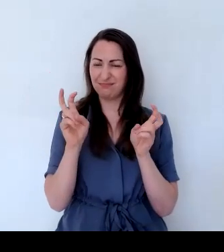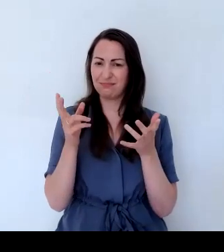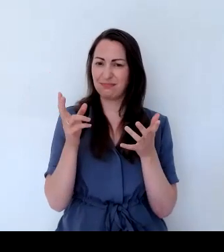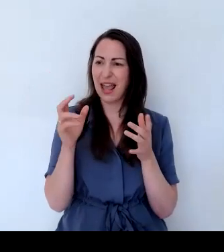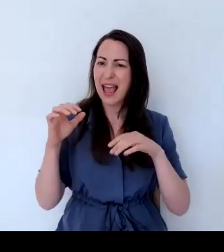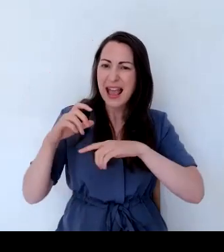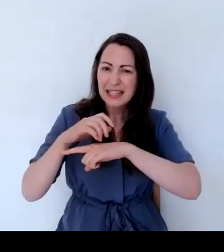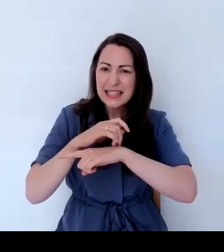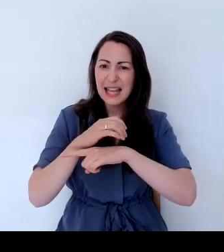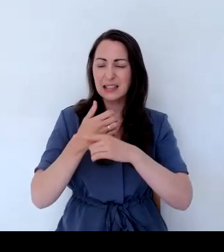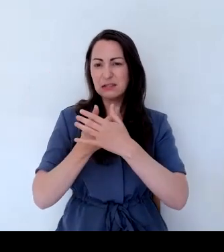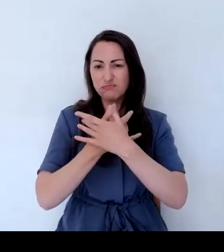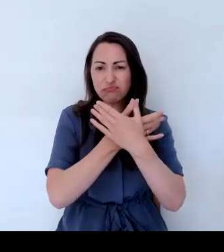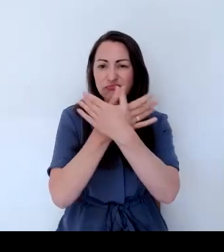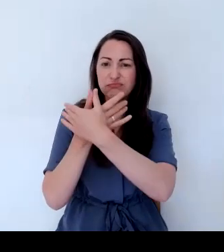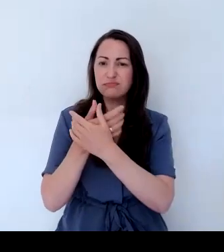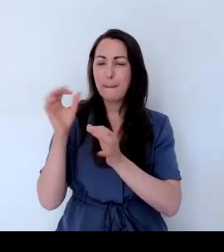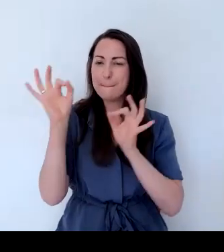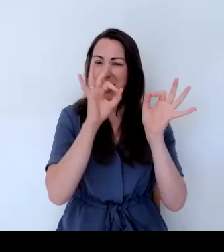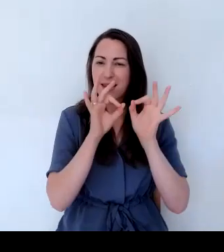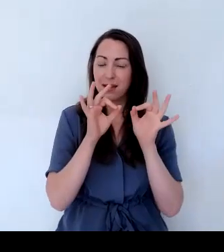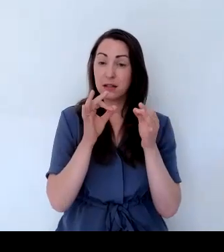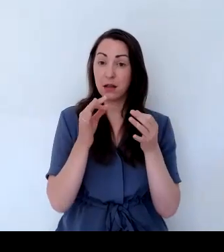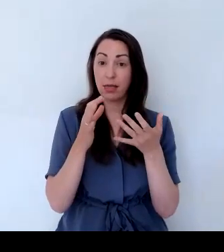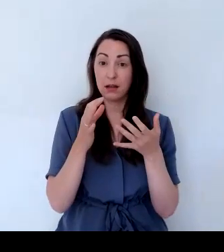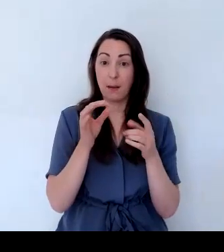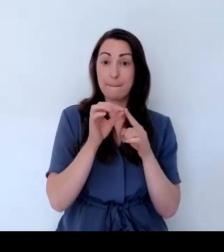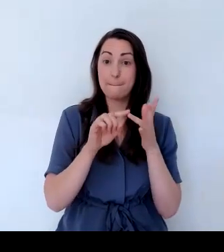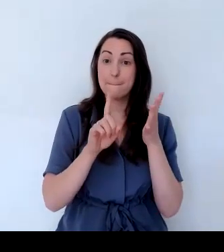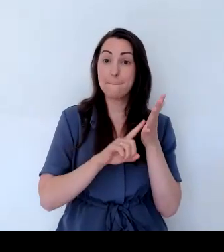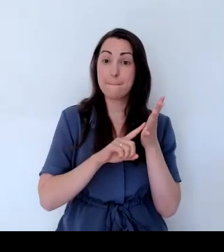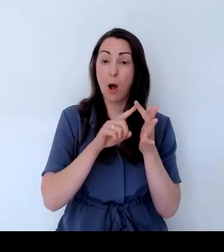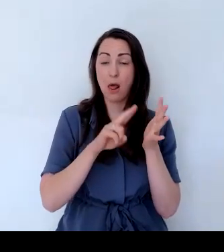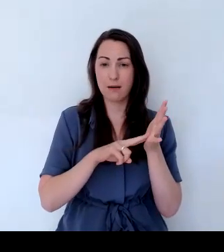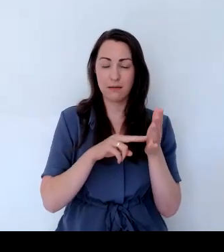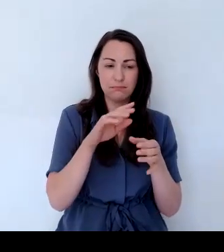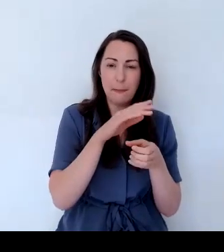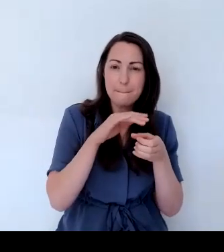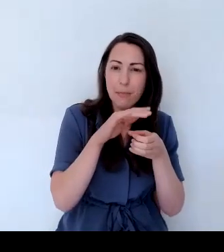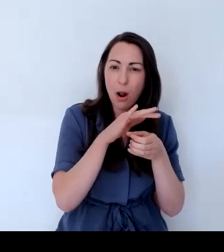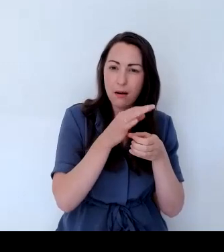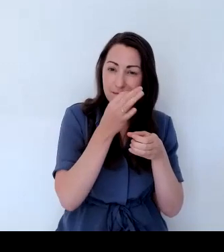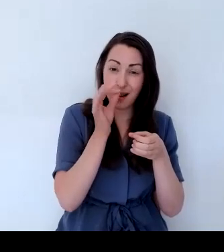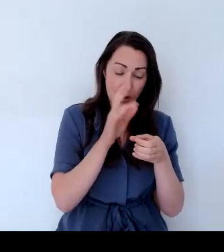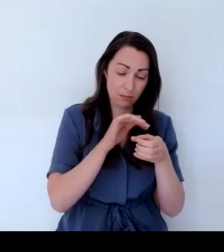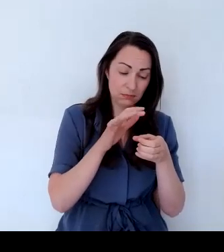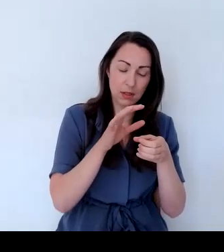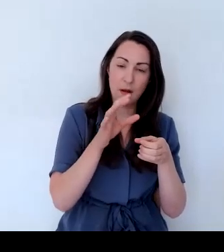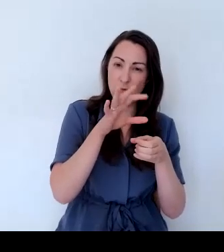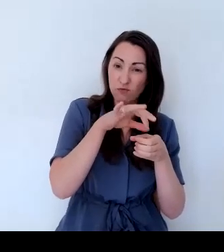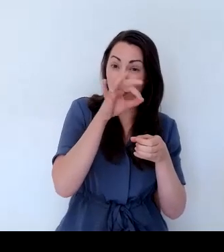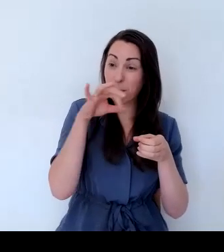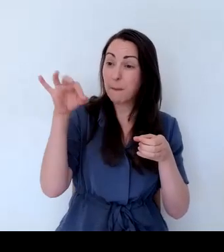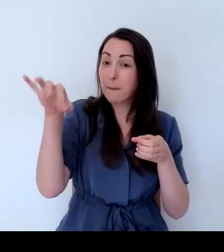to another. And that might be butterflies, might be moths, it might be bees, it might be